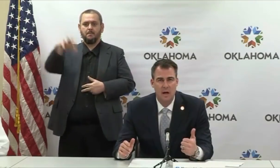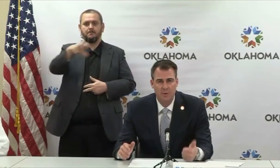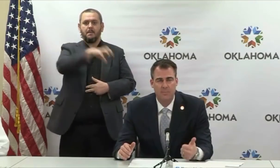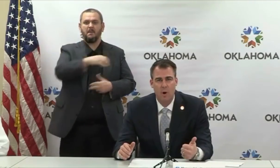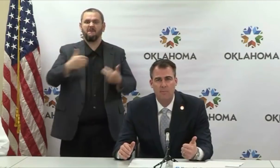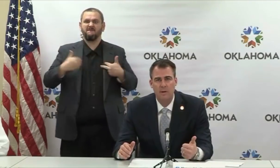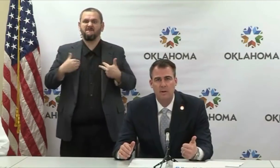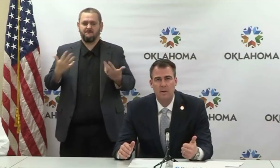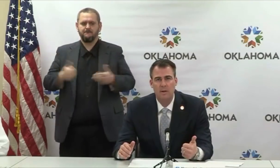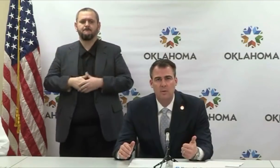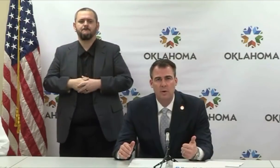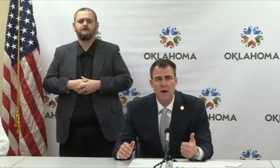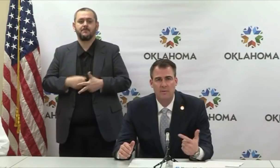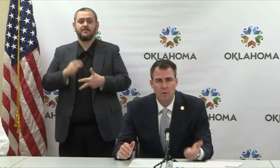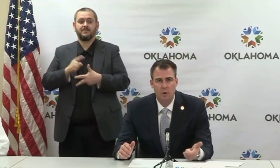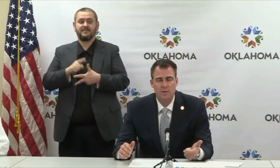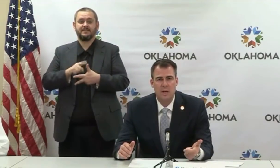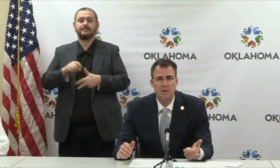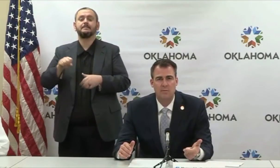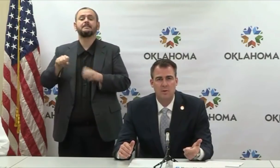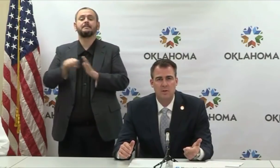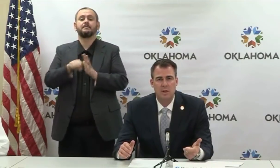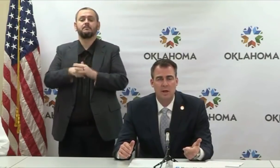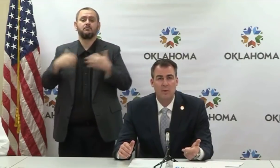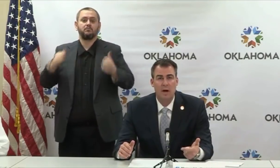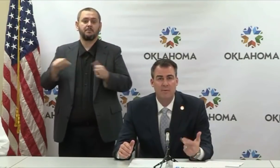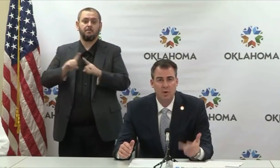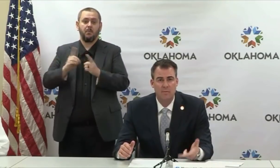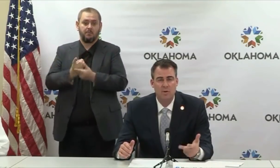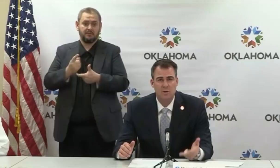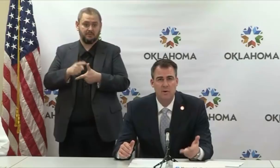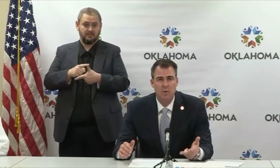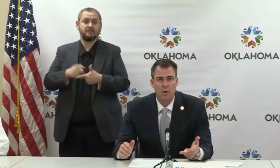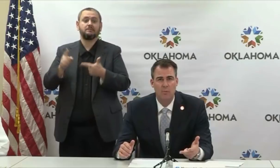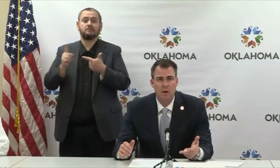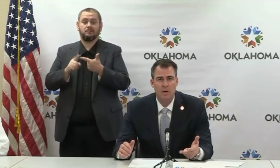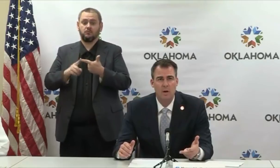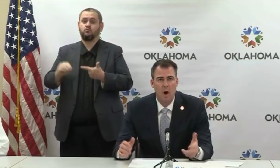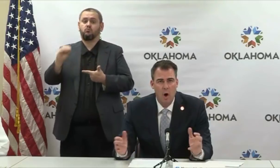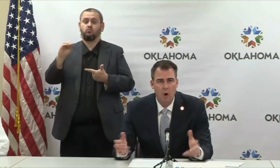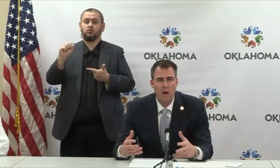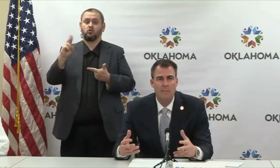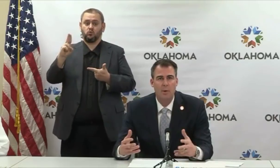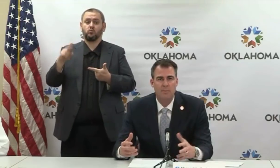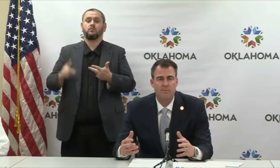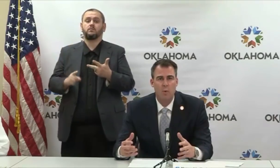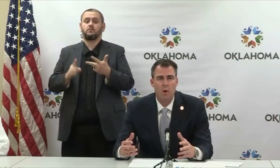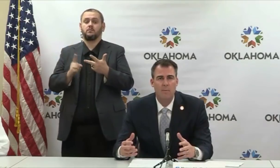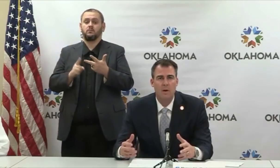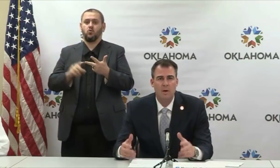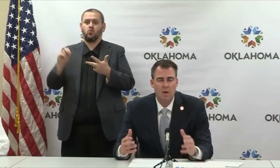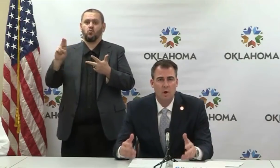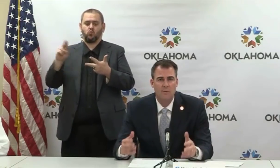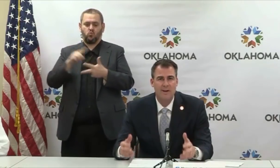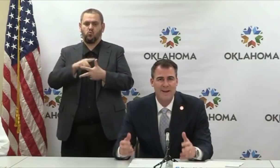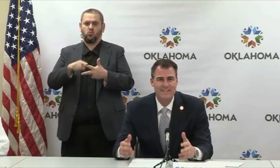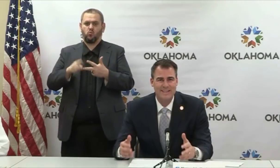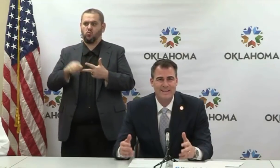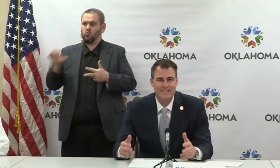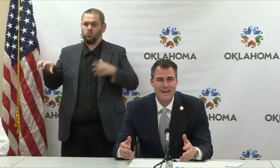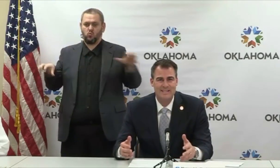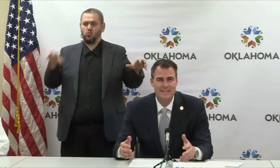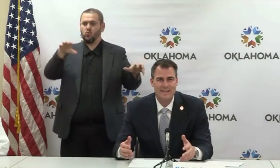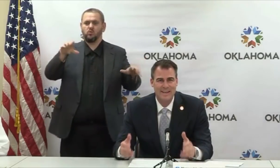state health department, we have Oklahoma State University, and we have the University of Oklahoma all able to perform COVID